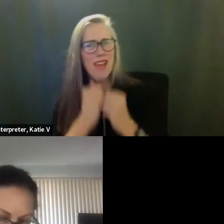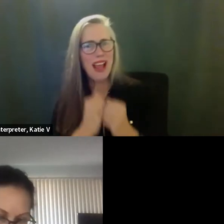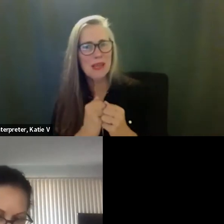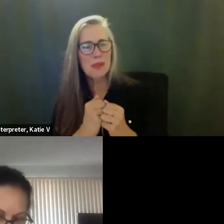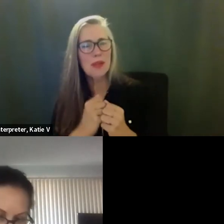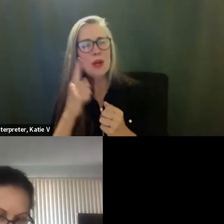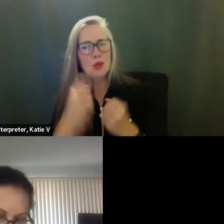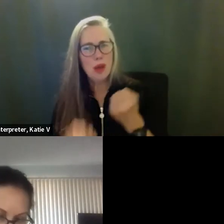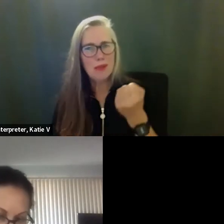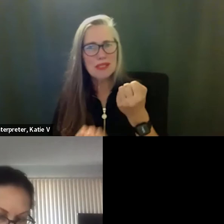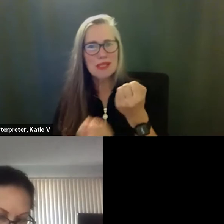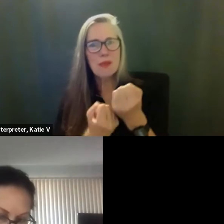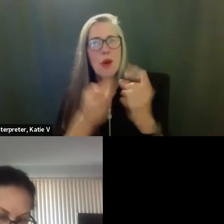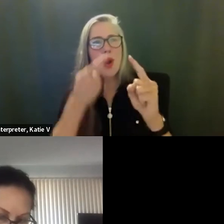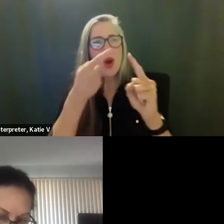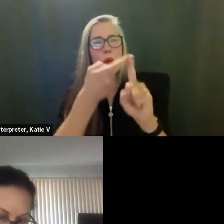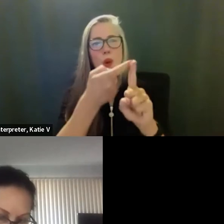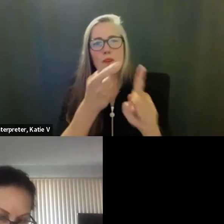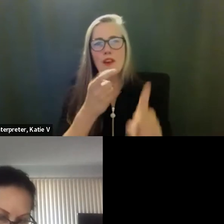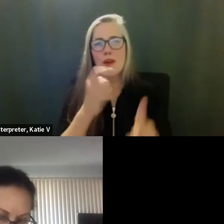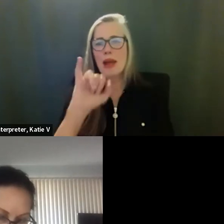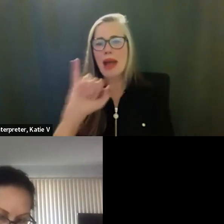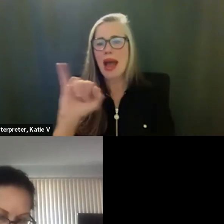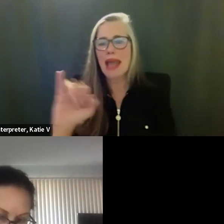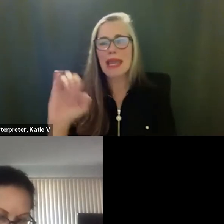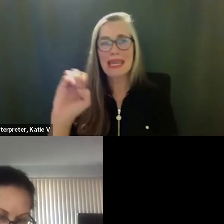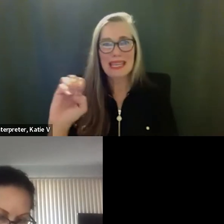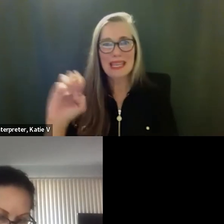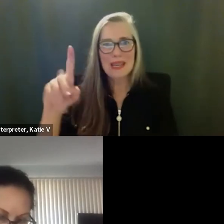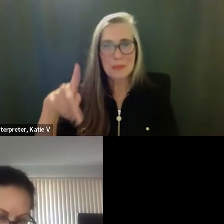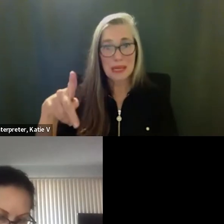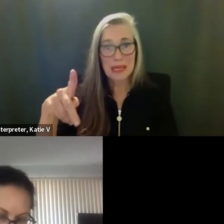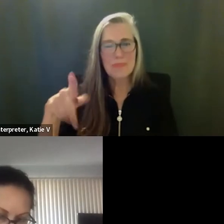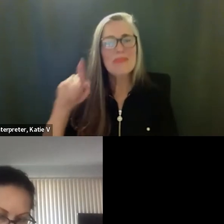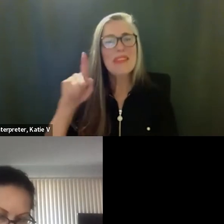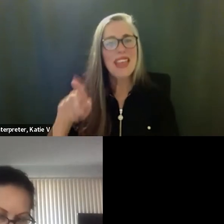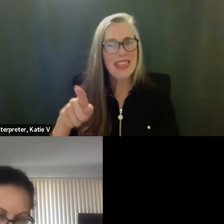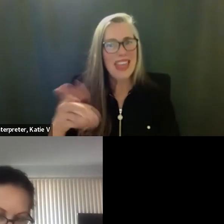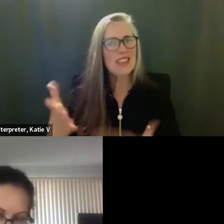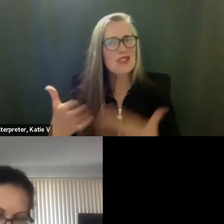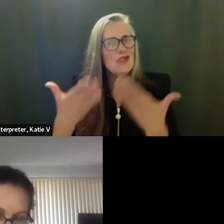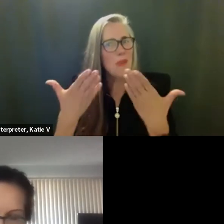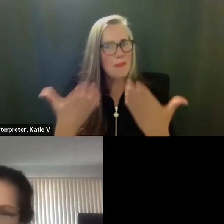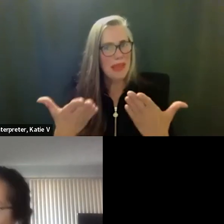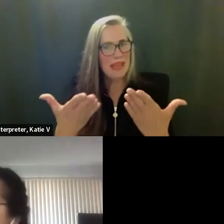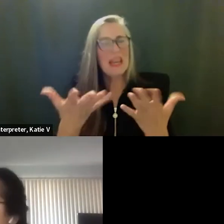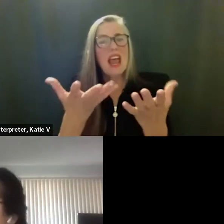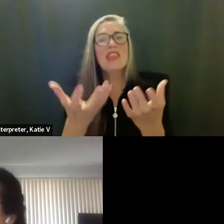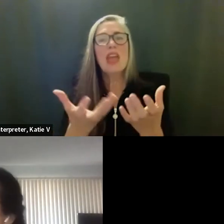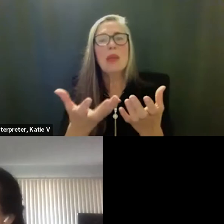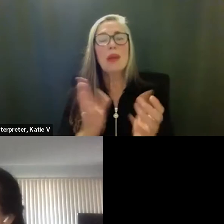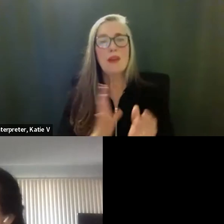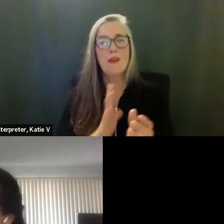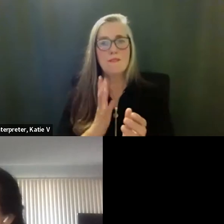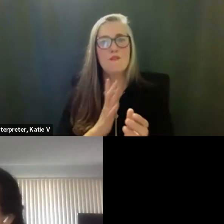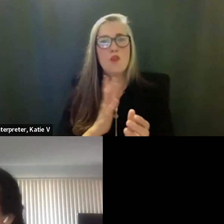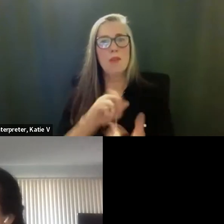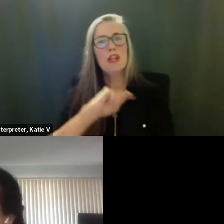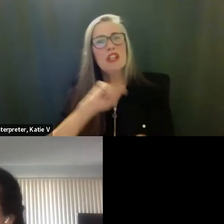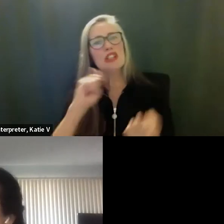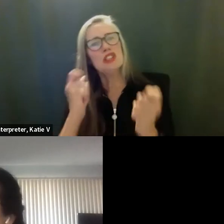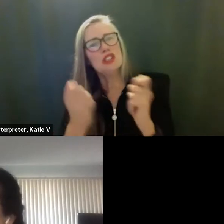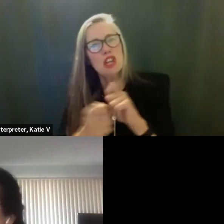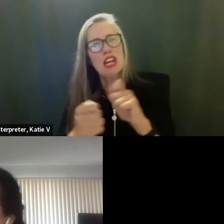this group actually submitted through the formal process of reclassification and their classified employees.